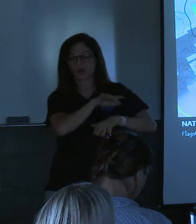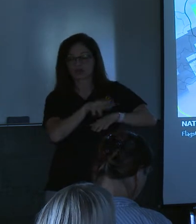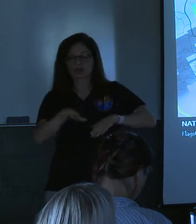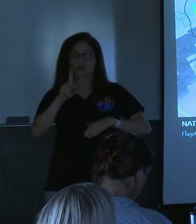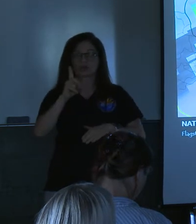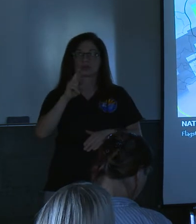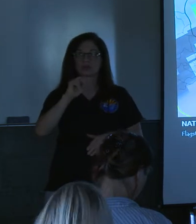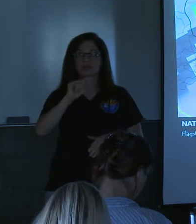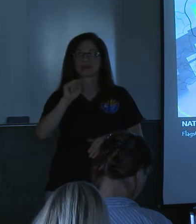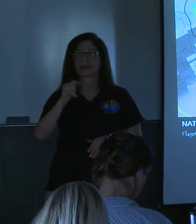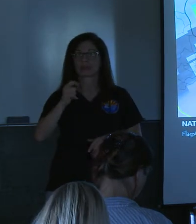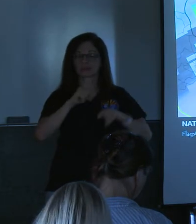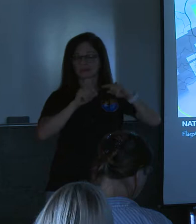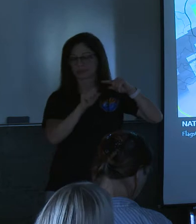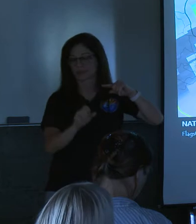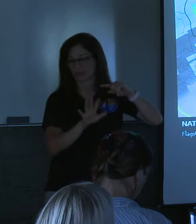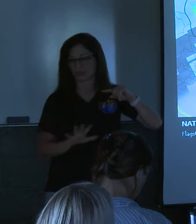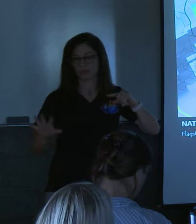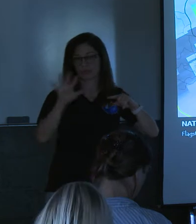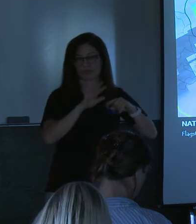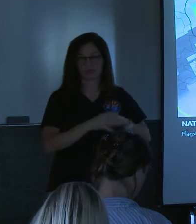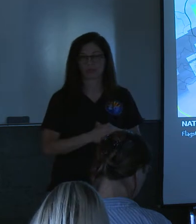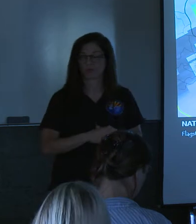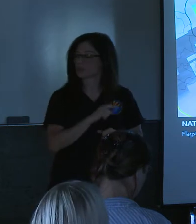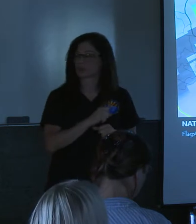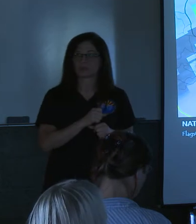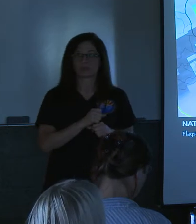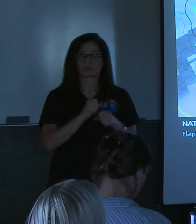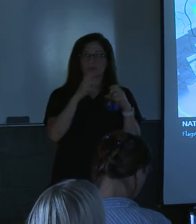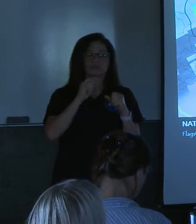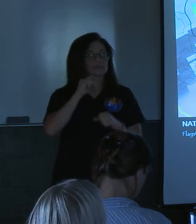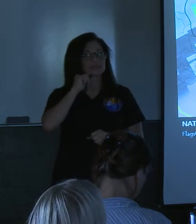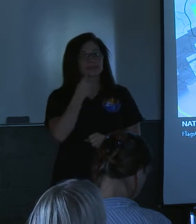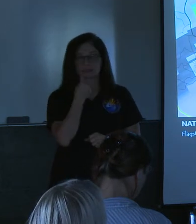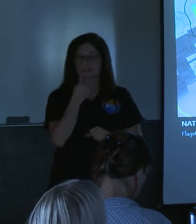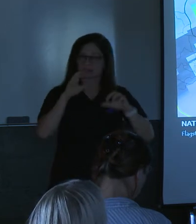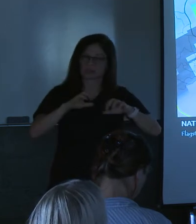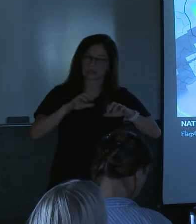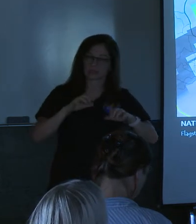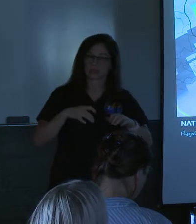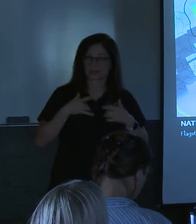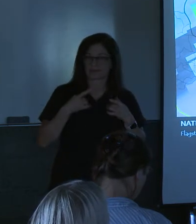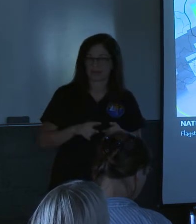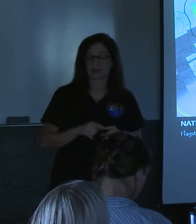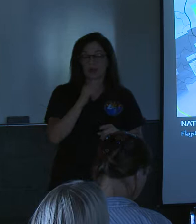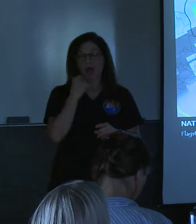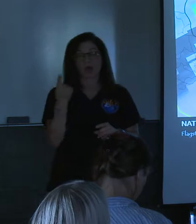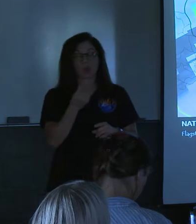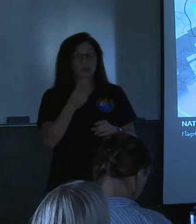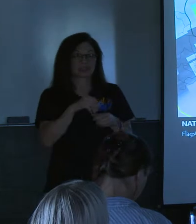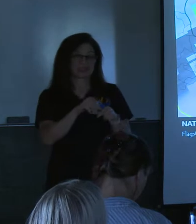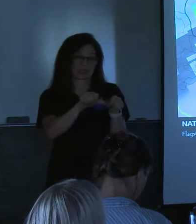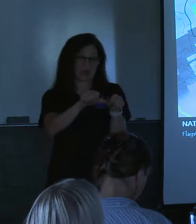to the south um this was an extreme event not only in the amounts that were measured